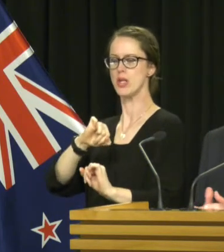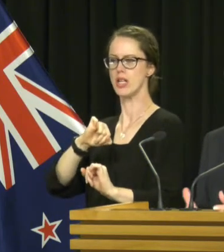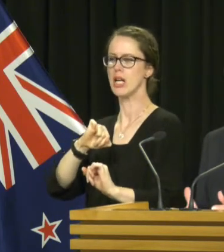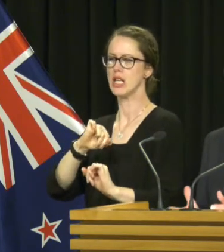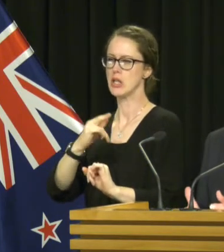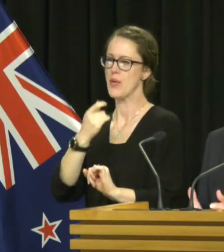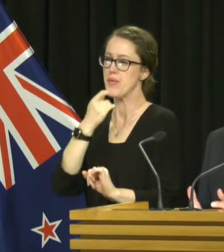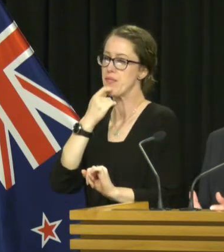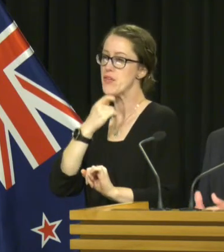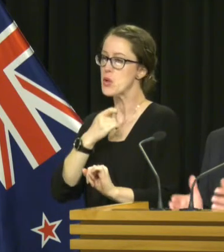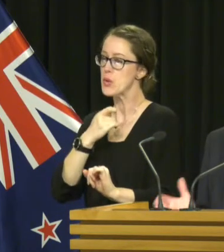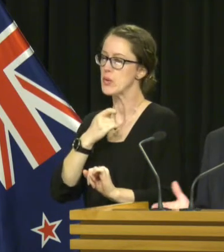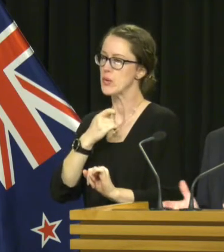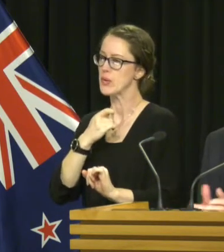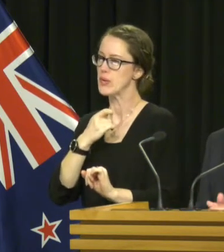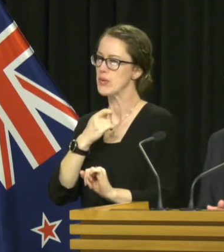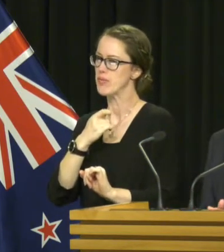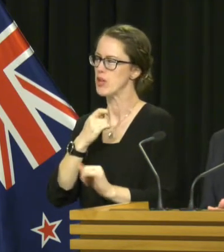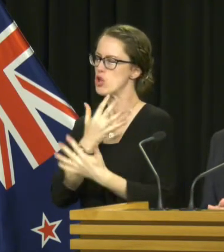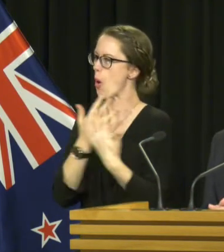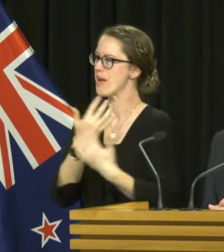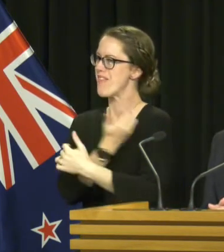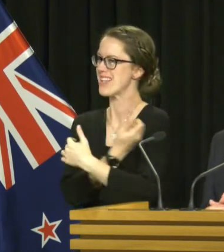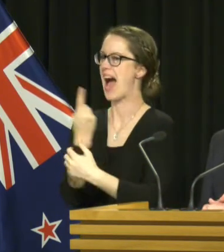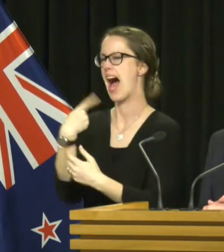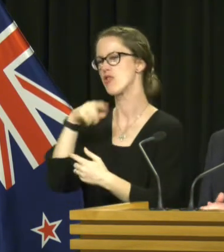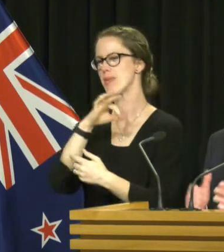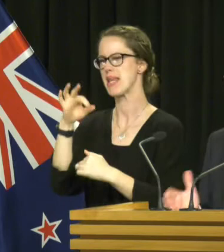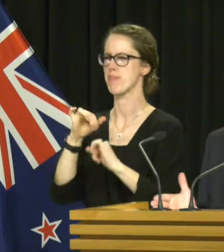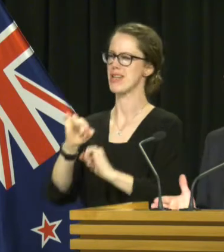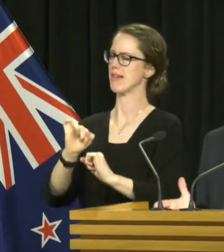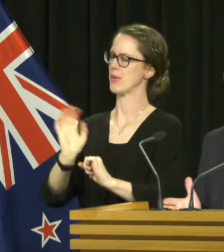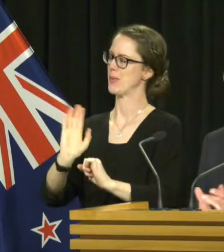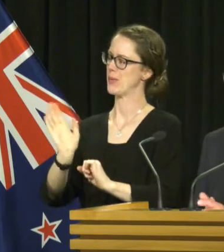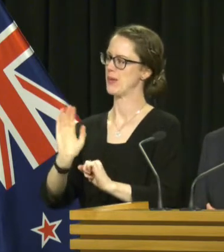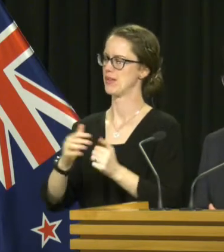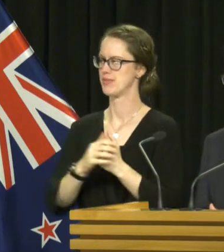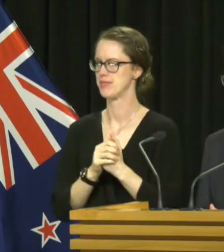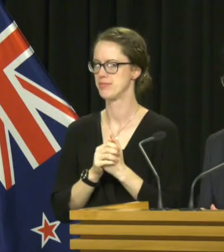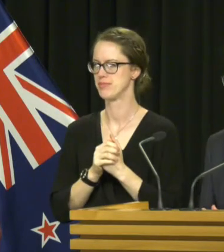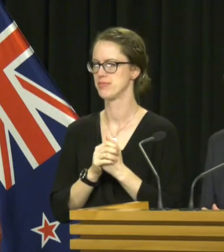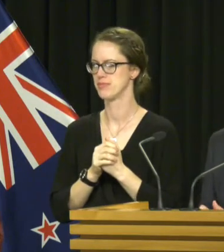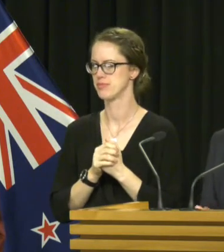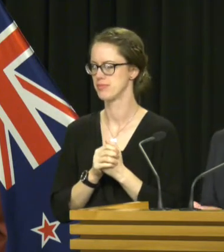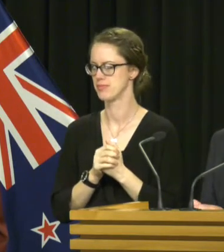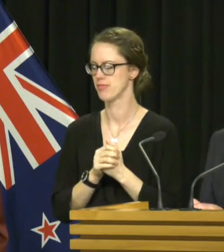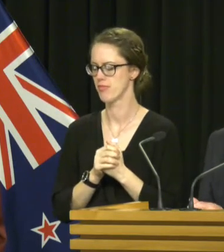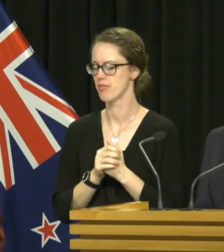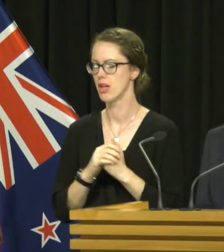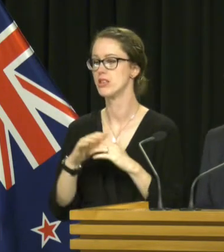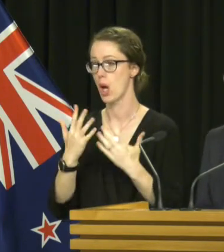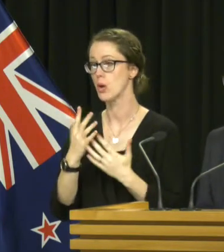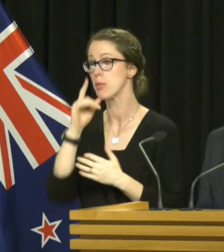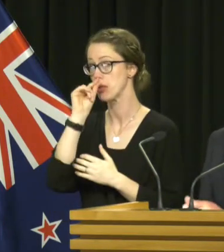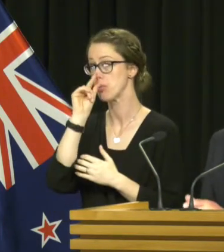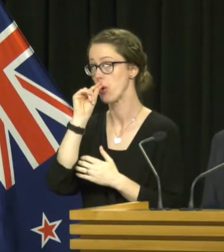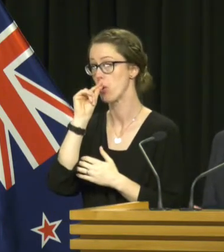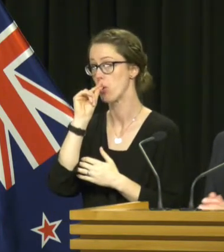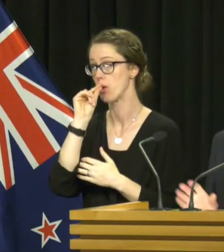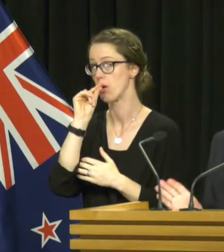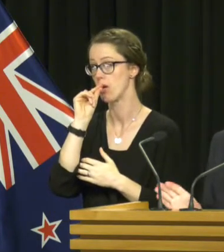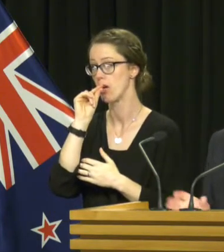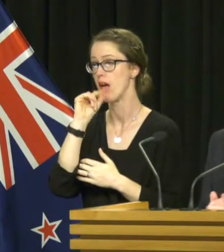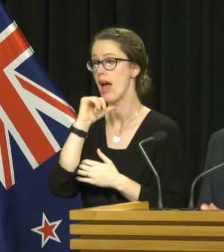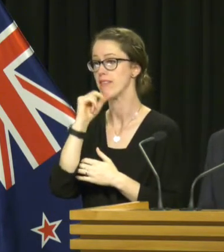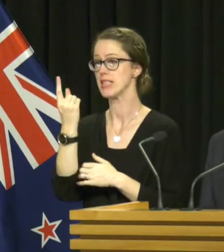very, very few vaccines are 100% of people who will develop immunity. So it is possible for